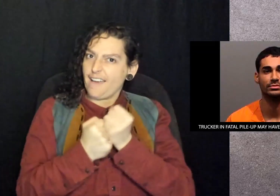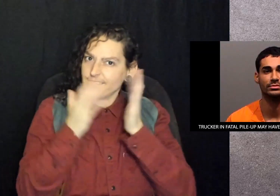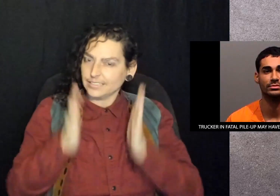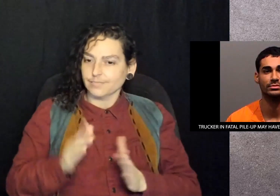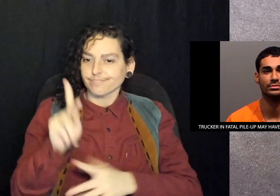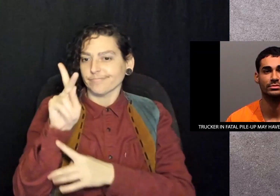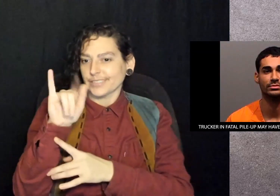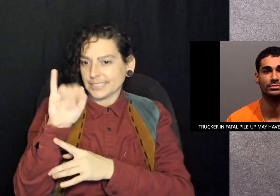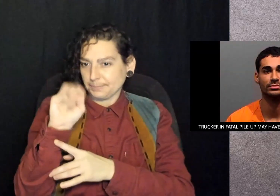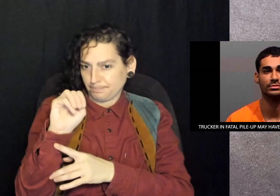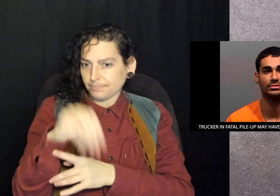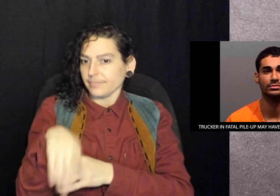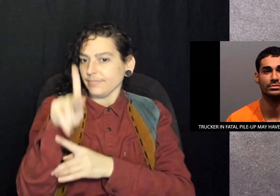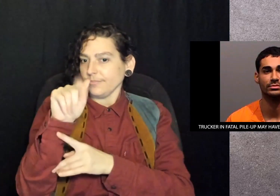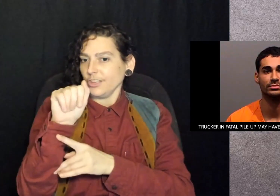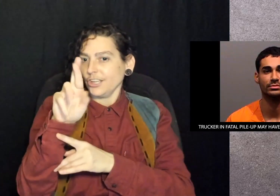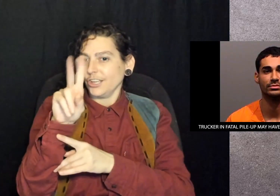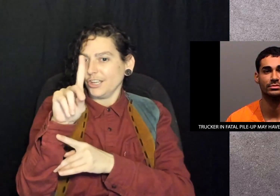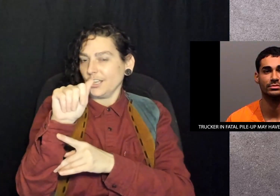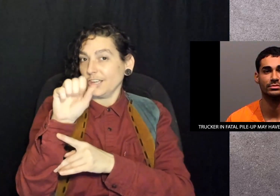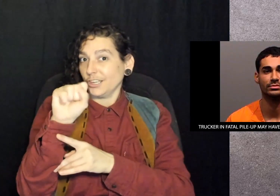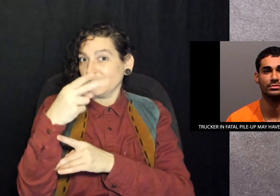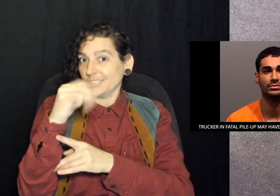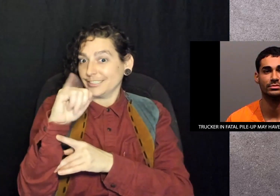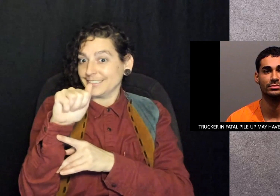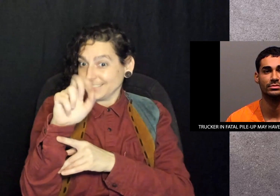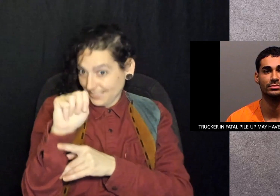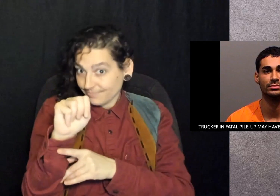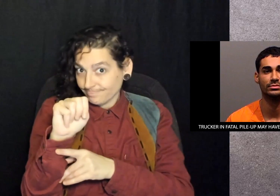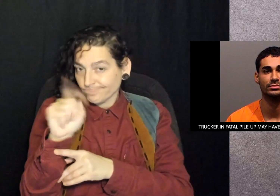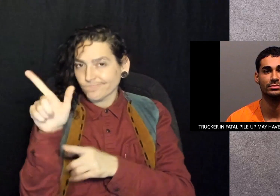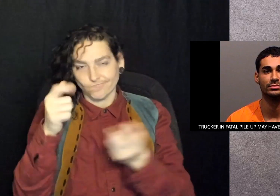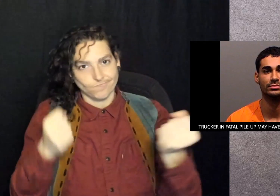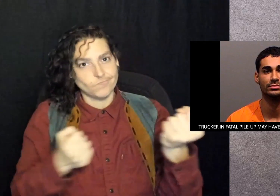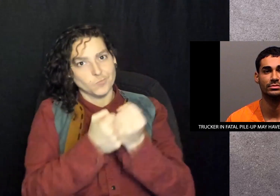legal activist Kim Kardashian, are supporting the effort.